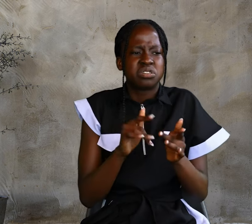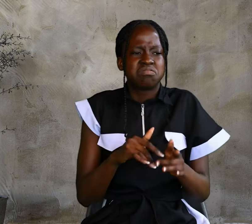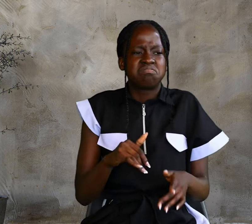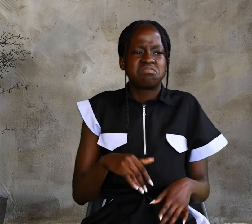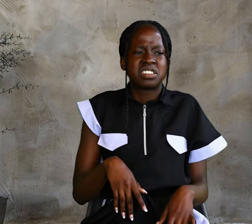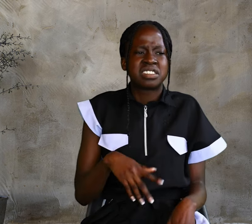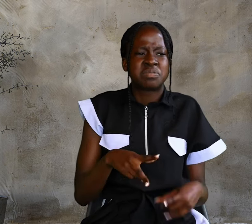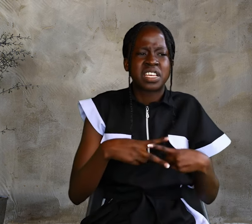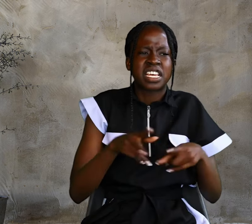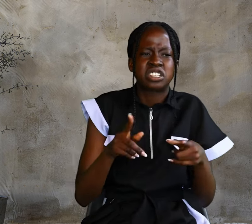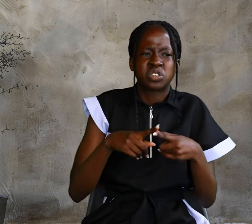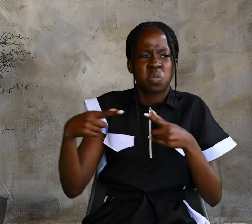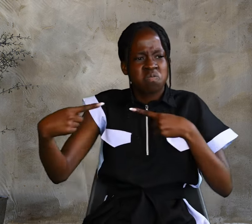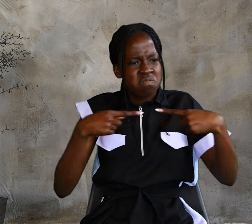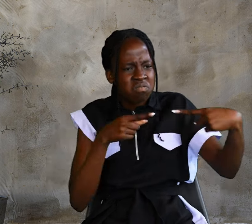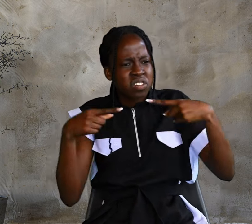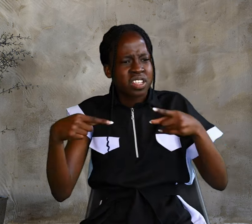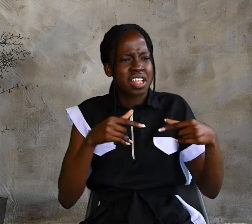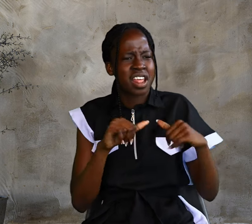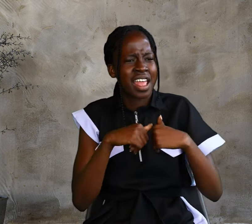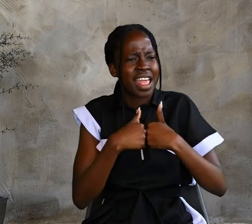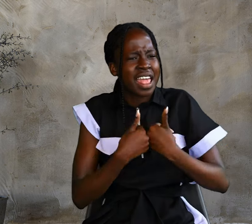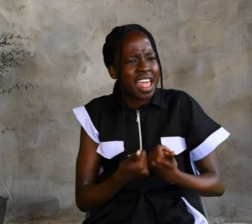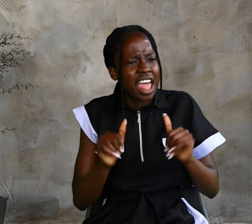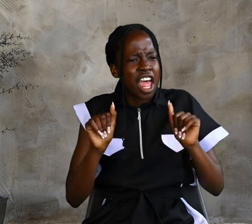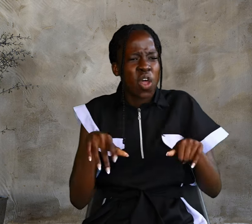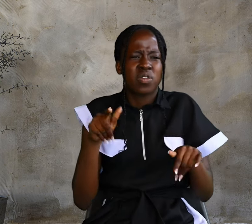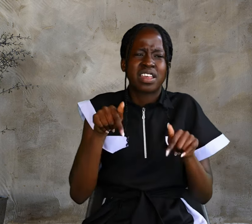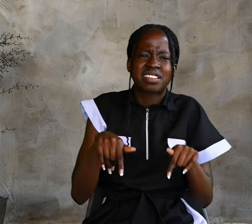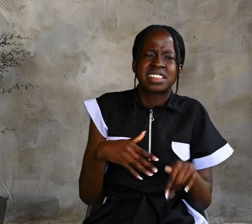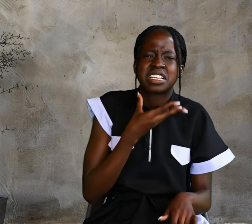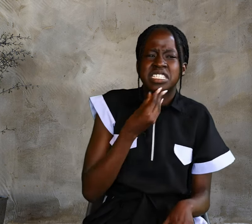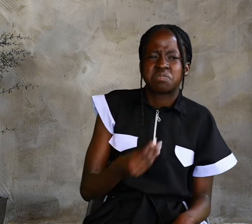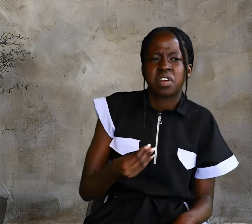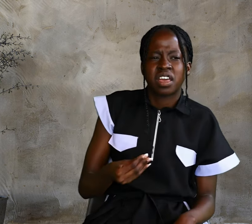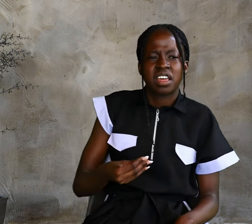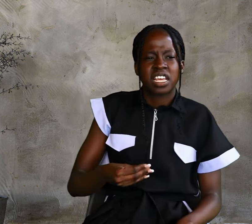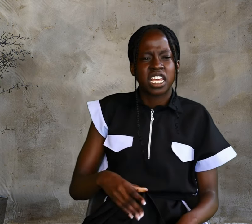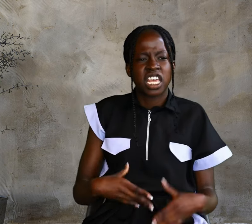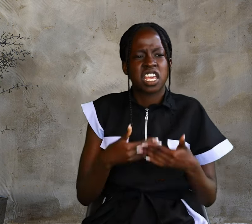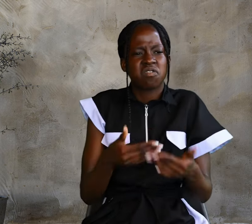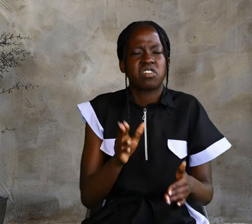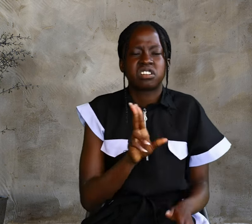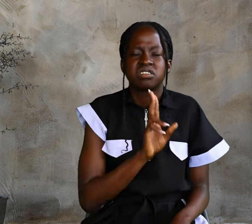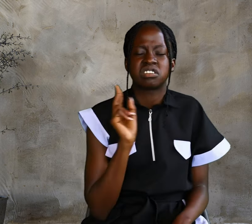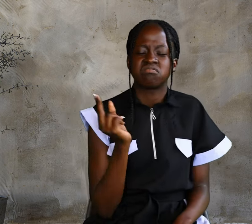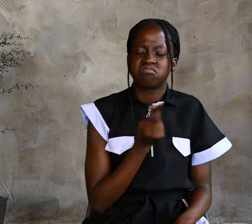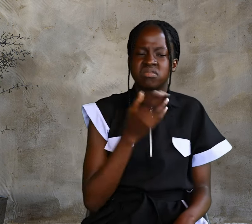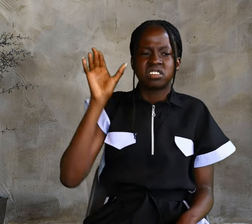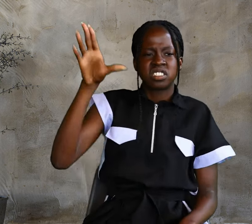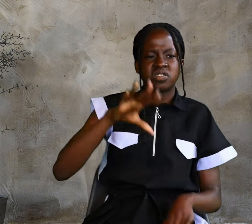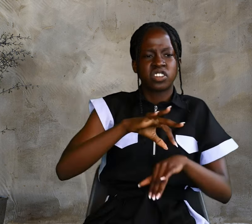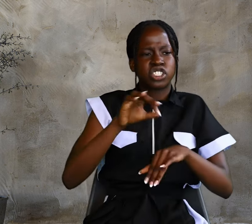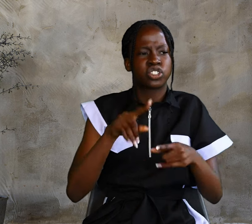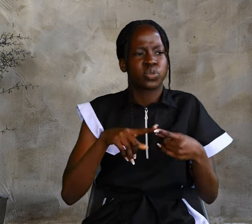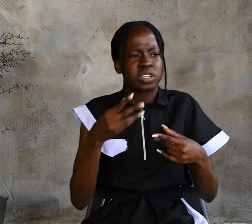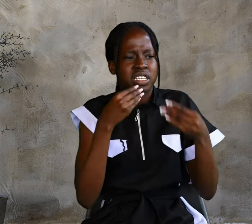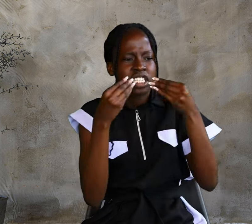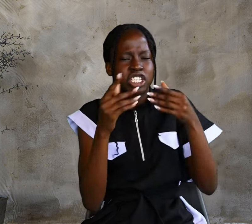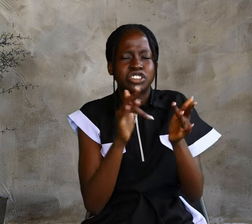began to argue sharply among themselves. How can this man give us his flesh to eat? Jesus